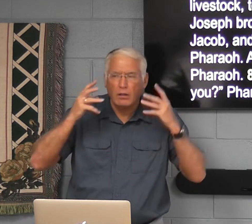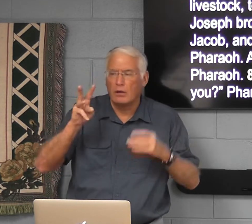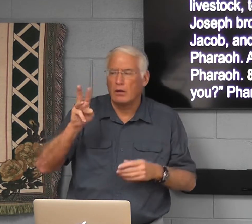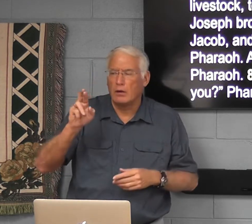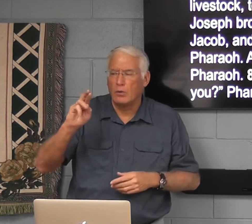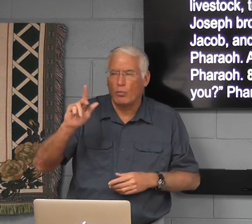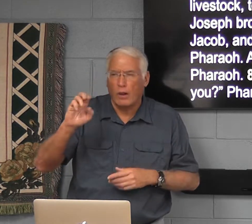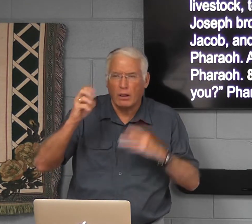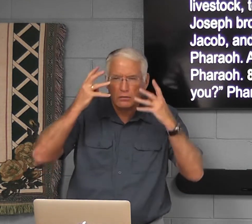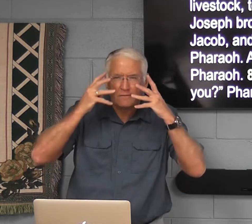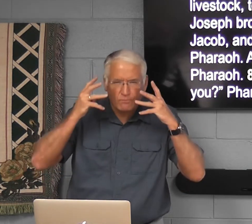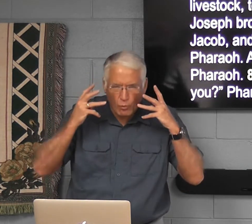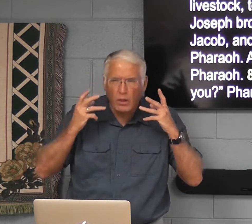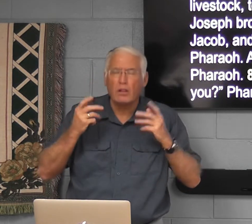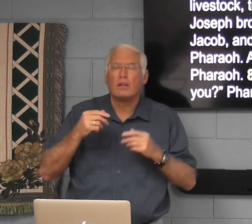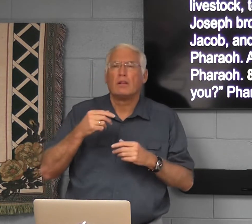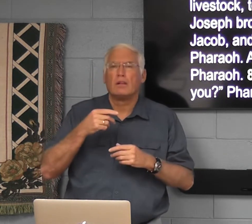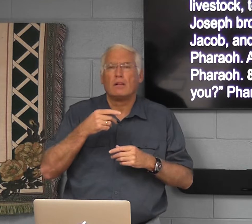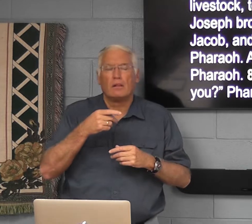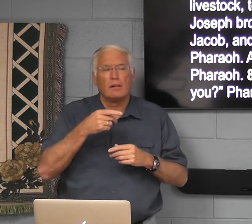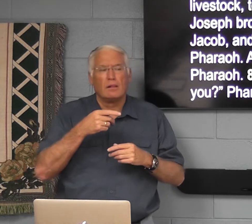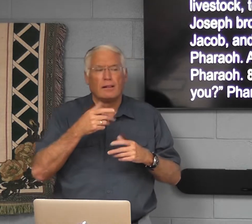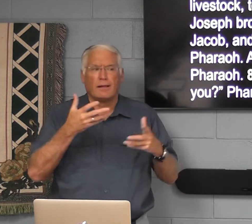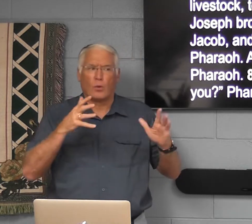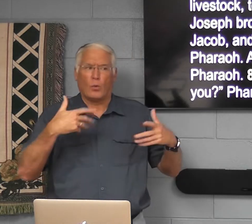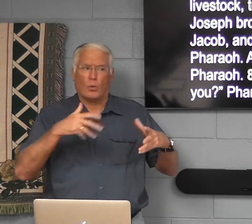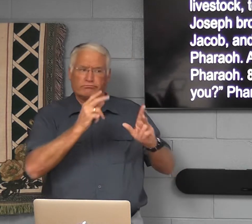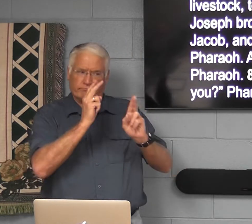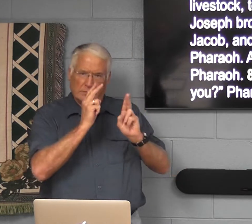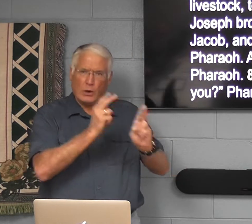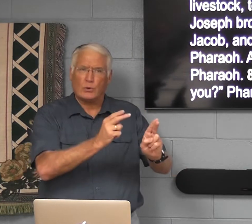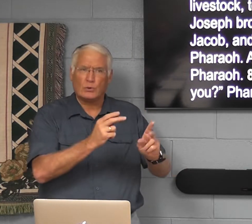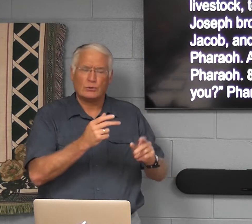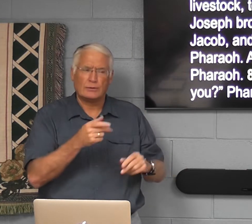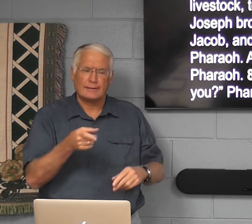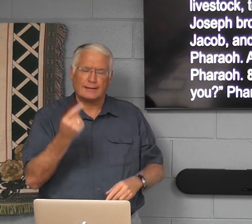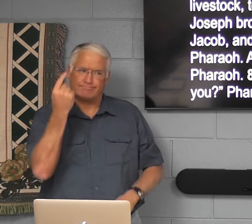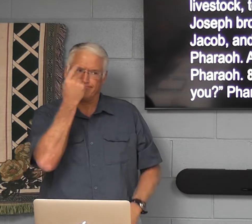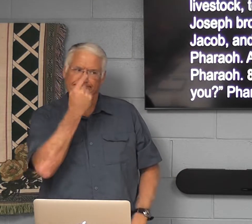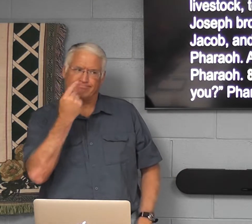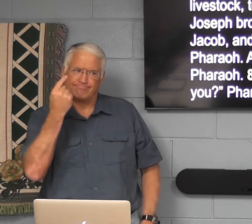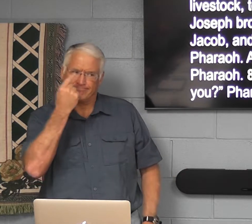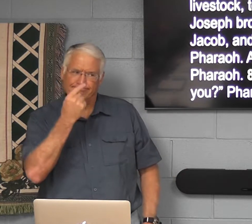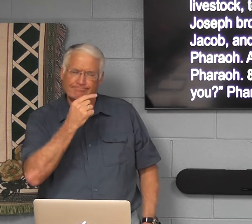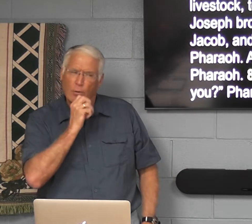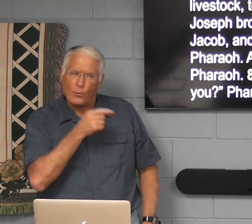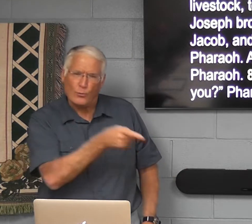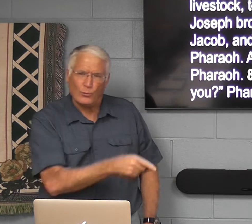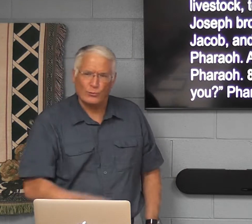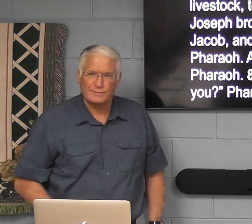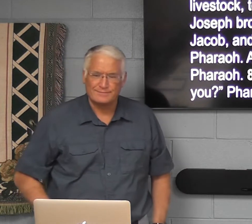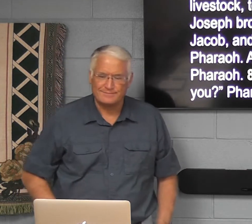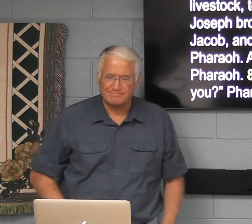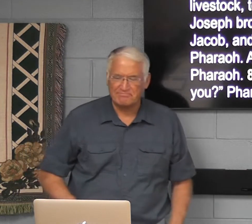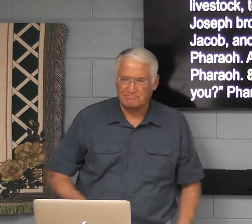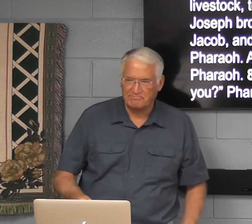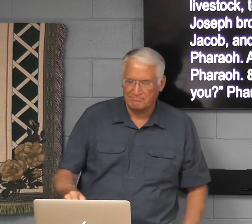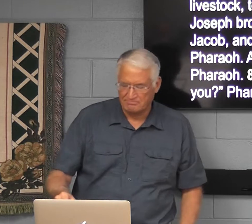wrinkled, you know, and respectful.